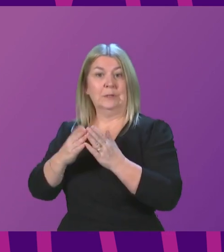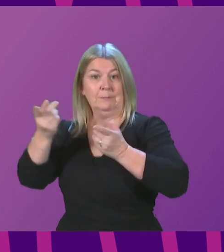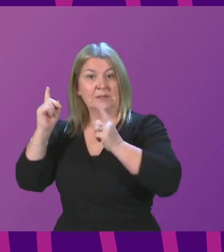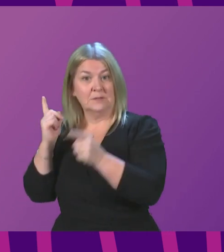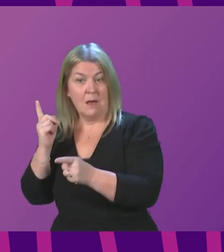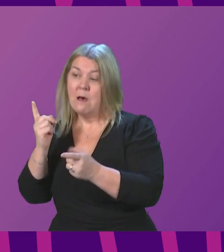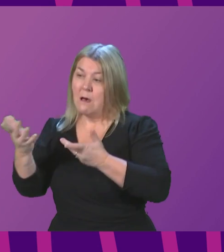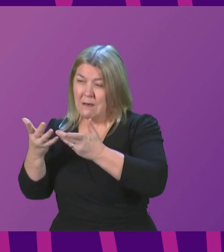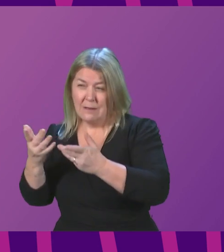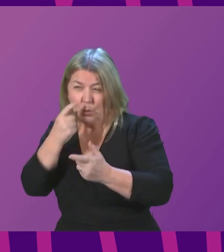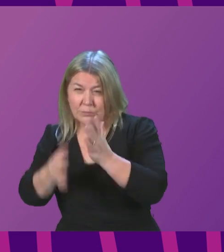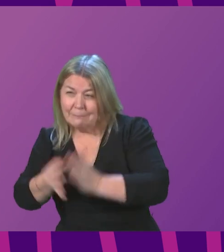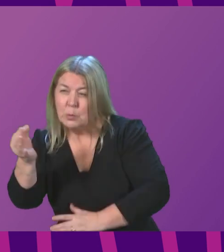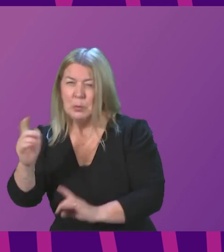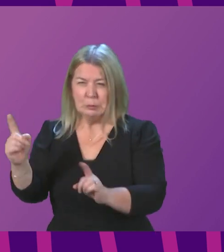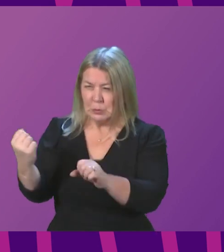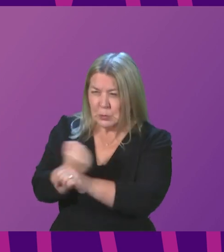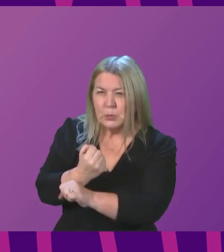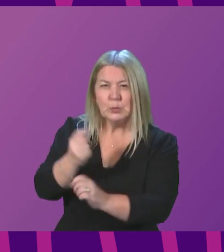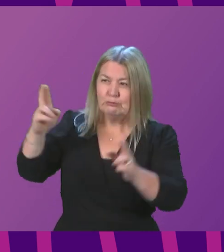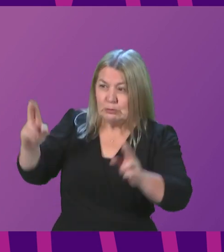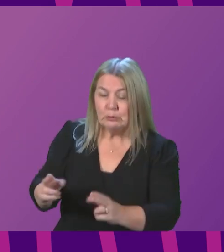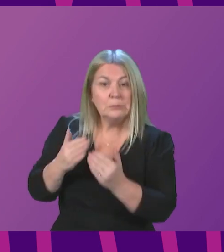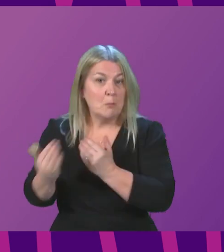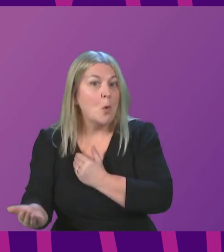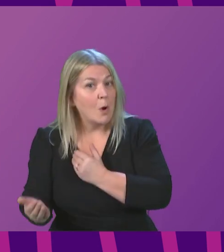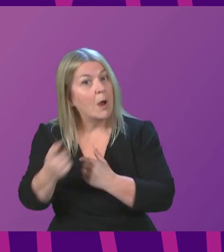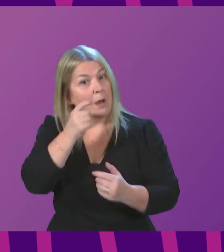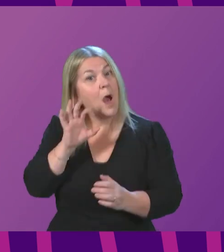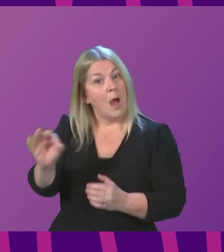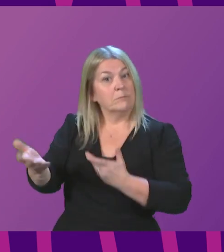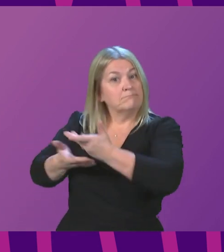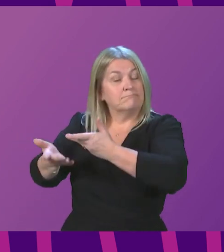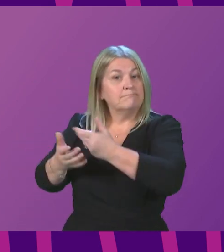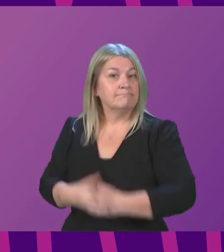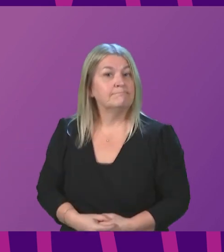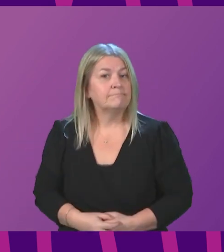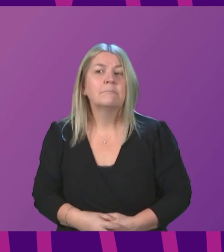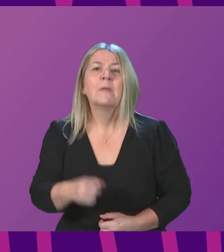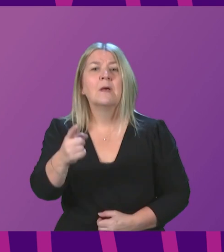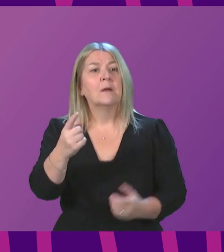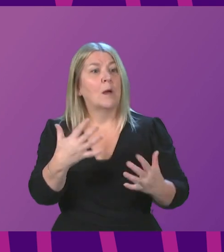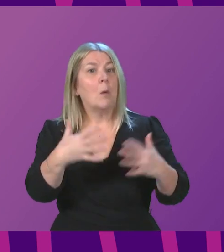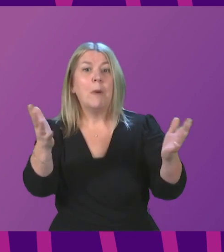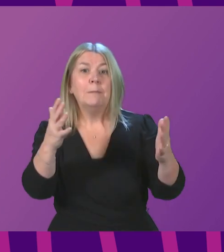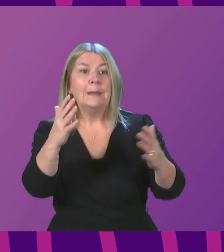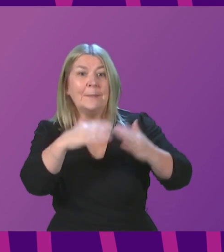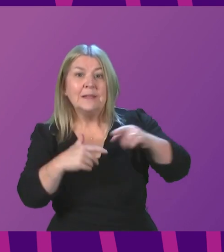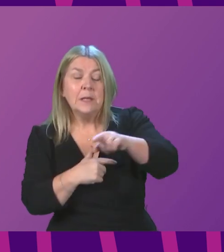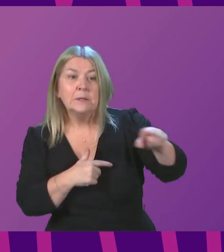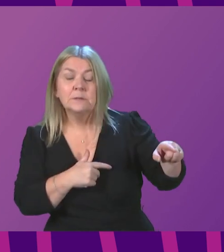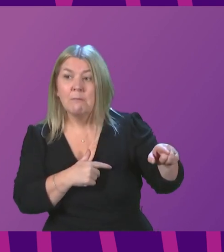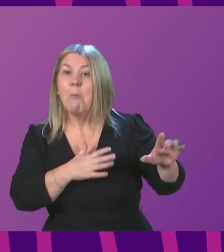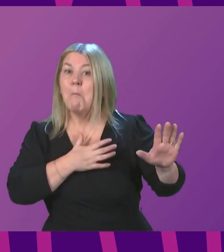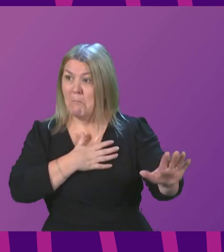need to do ahead of this festive period and into the winter. On the point of public buildings, I am certainly happy to explore that. Many